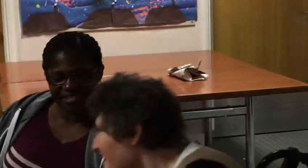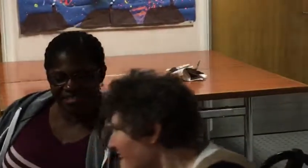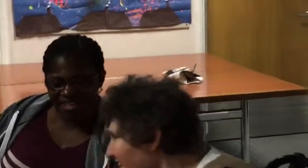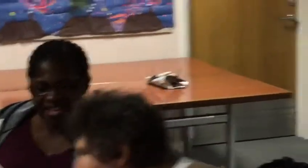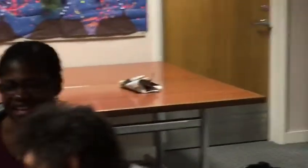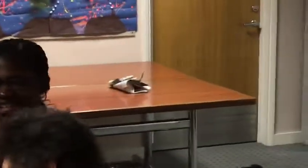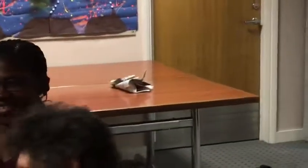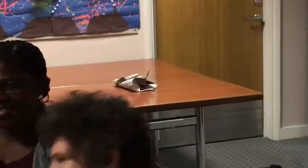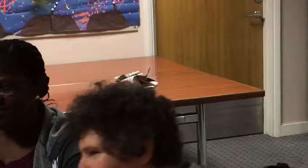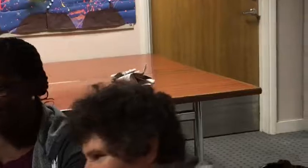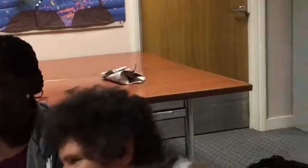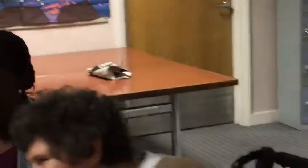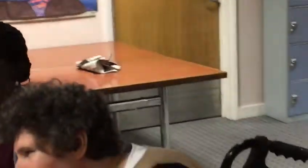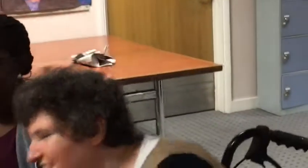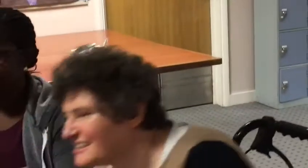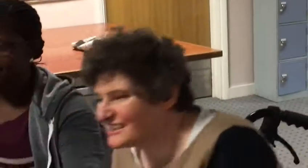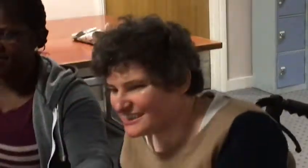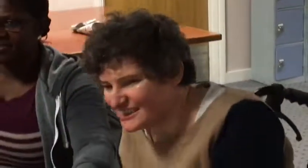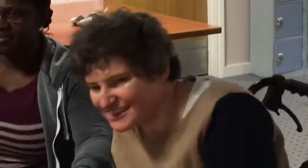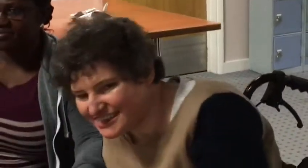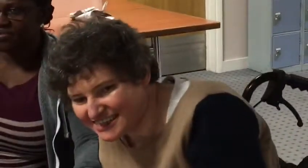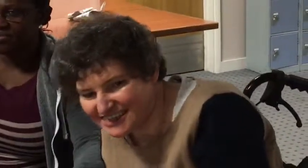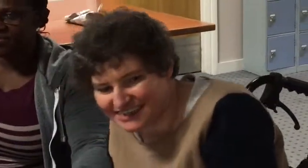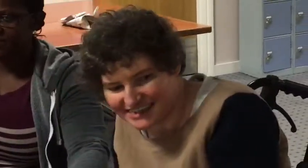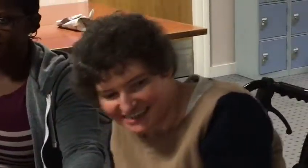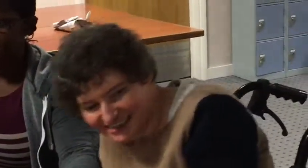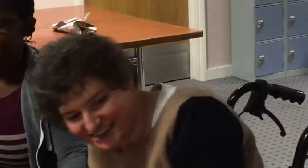Until that morning